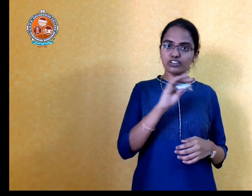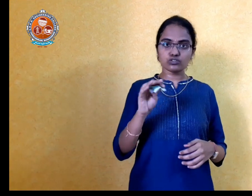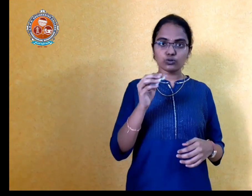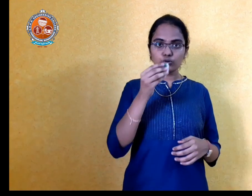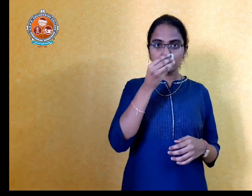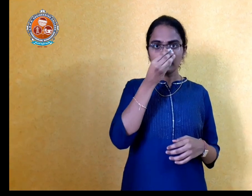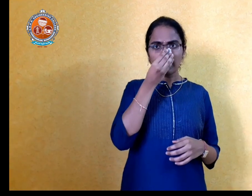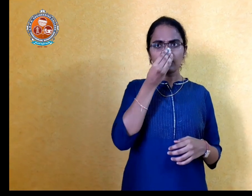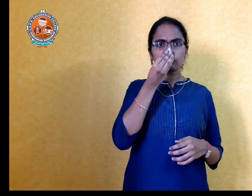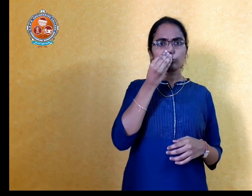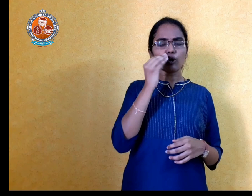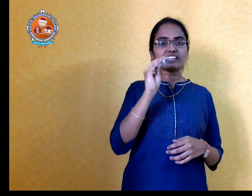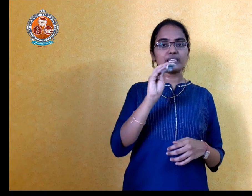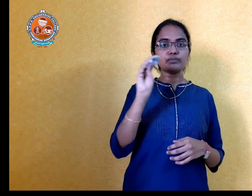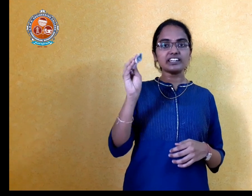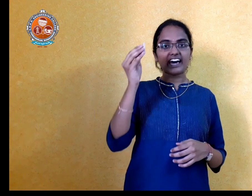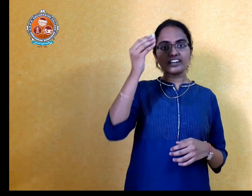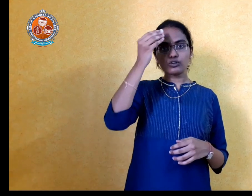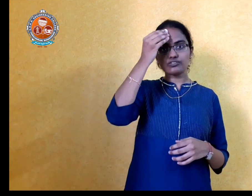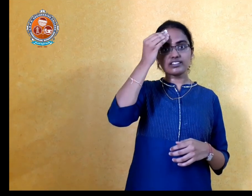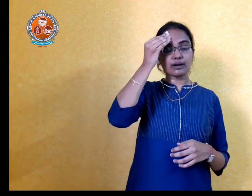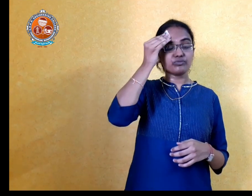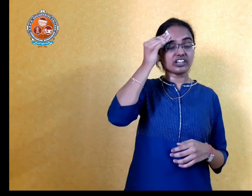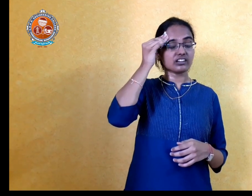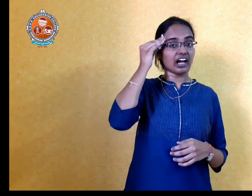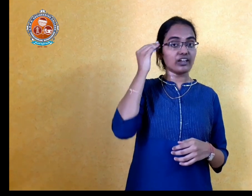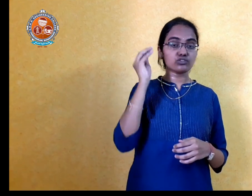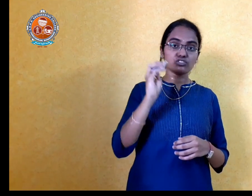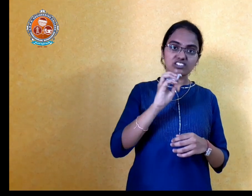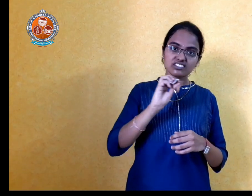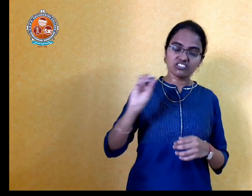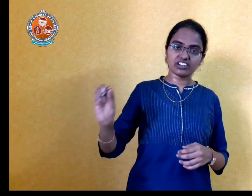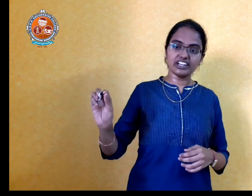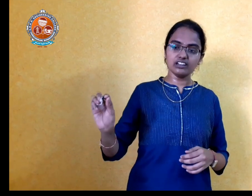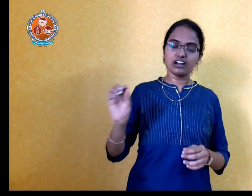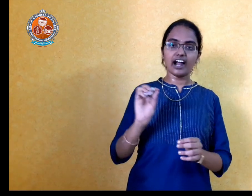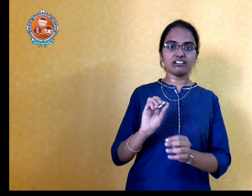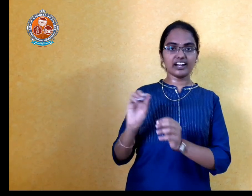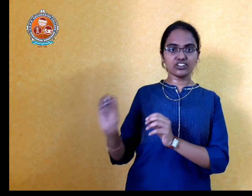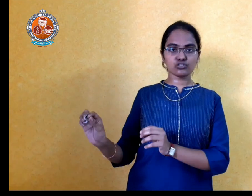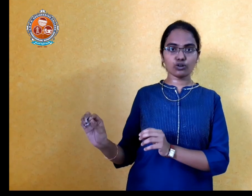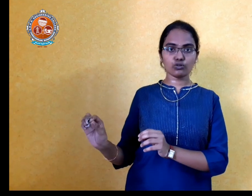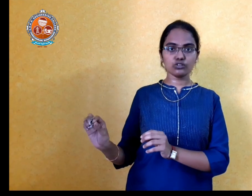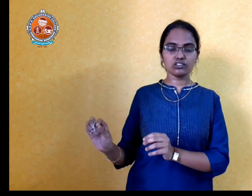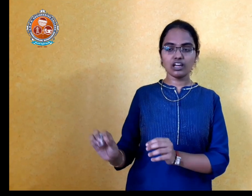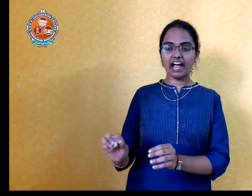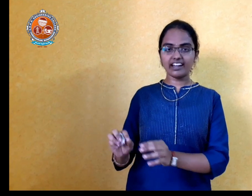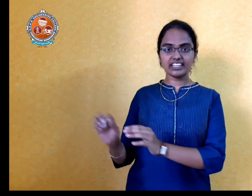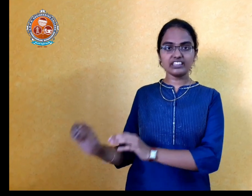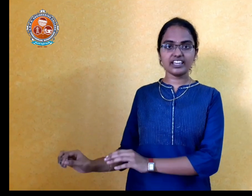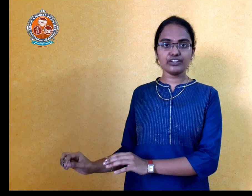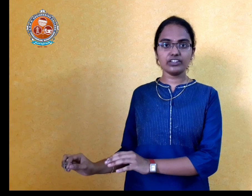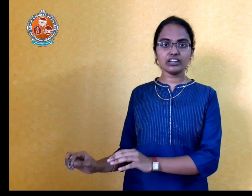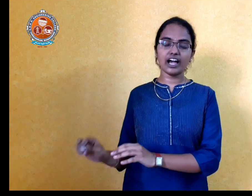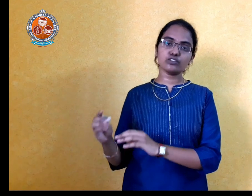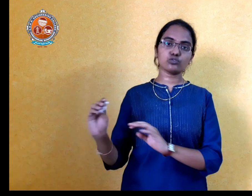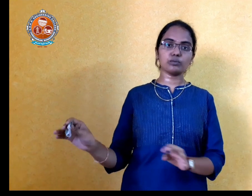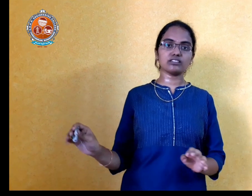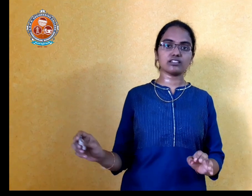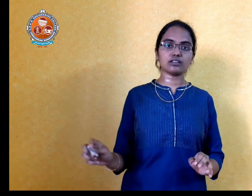used to do that. I used to not keep the target of the subject. I used to just read and write a short notes. And in the evening, I used to message him.